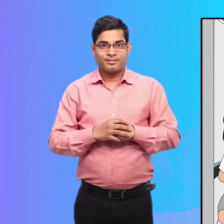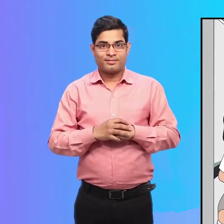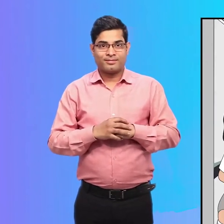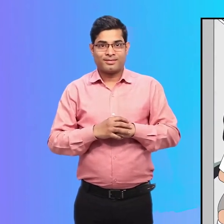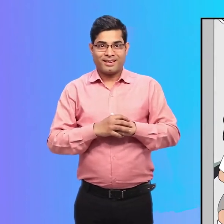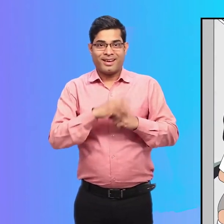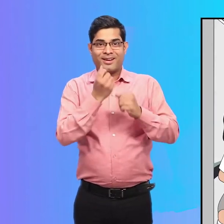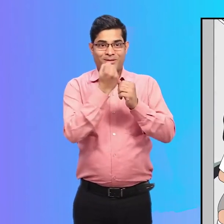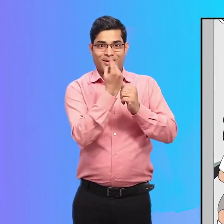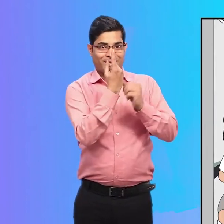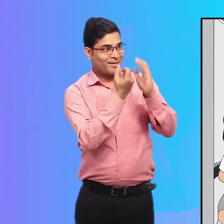Electronic display.